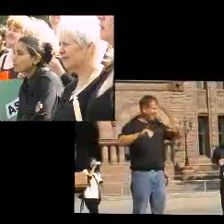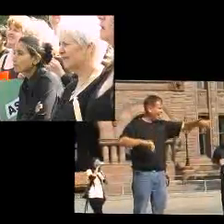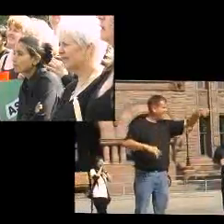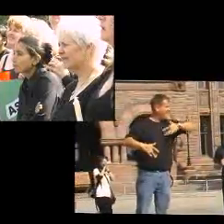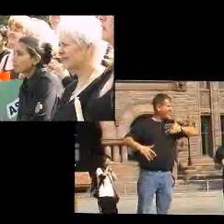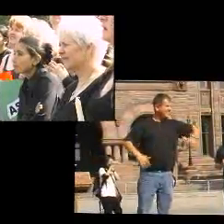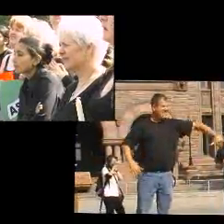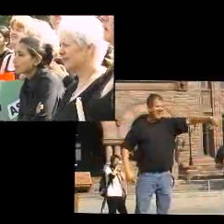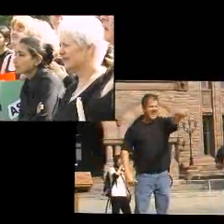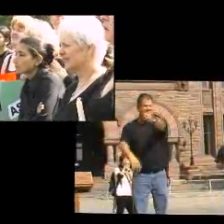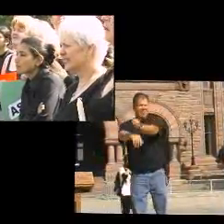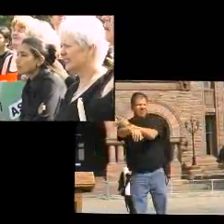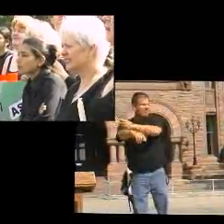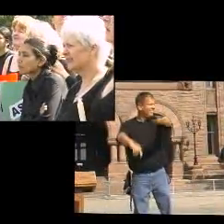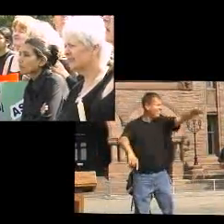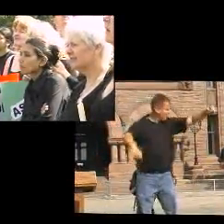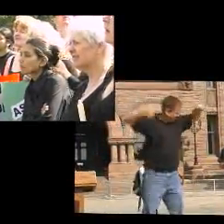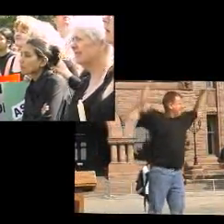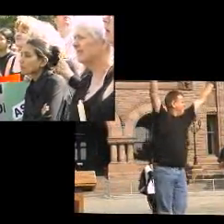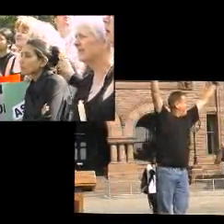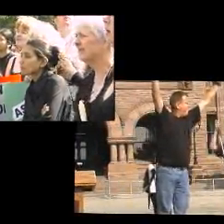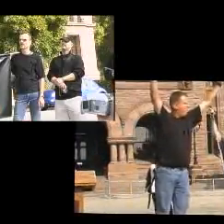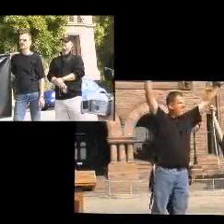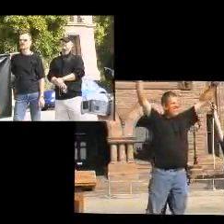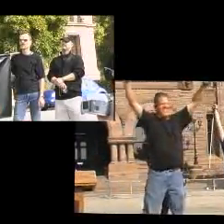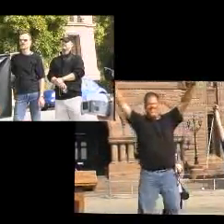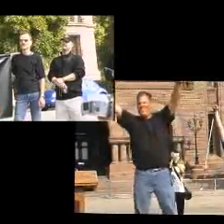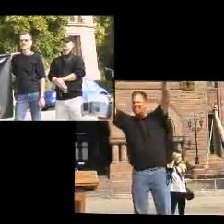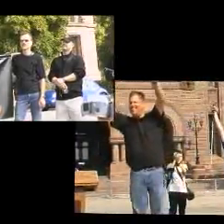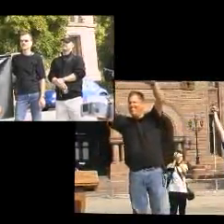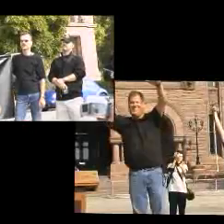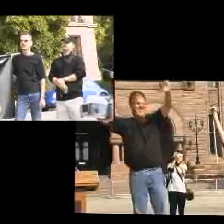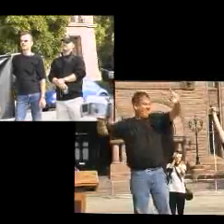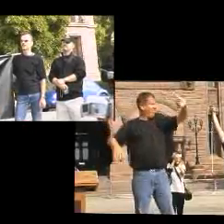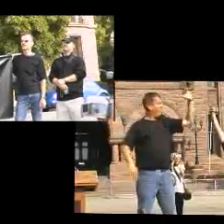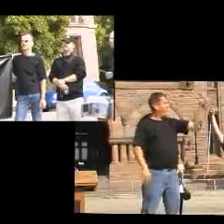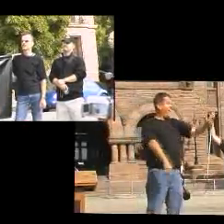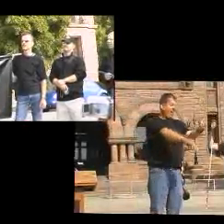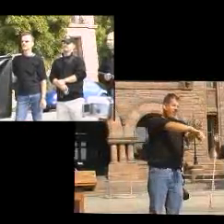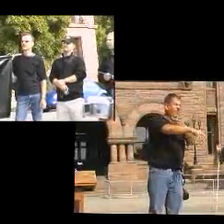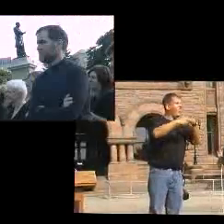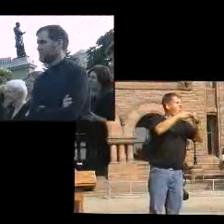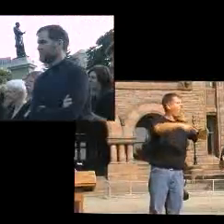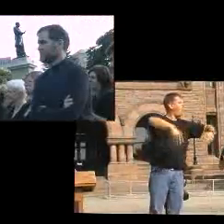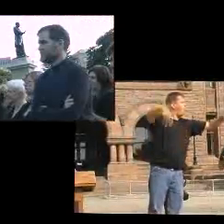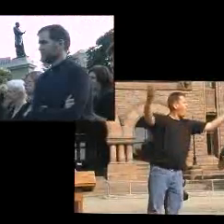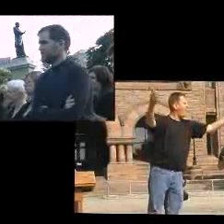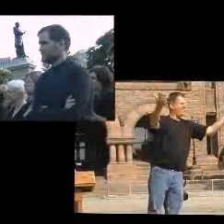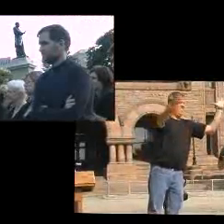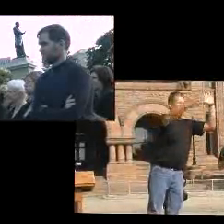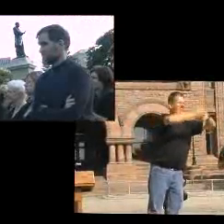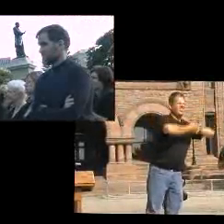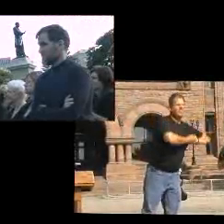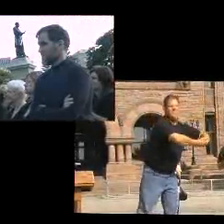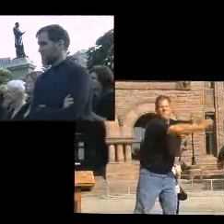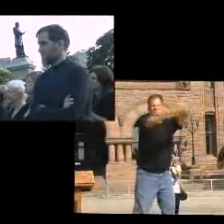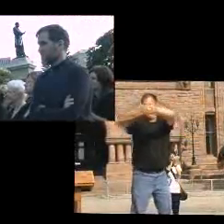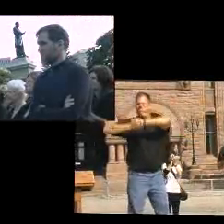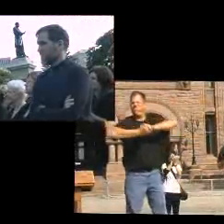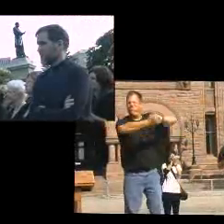You know, just the hair on the back of my neck is standing up as I see this crowd gathered. And that's because